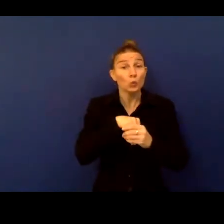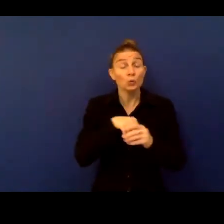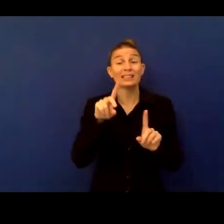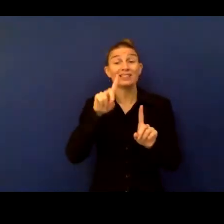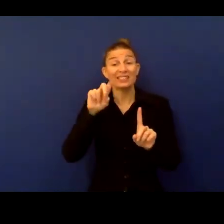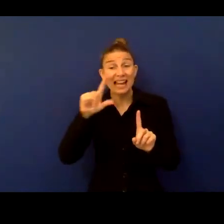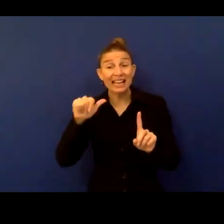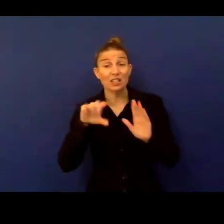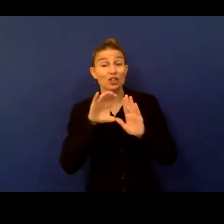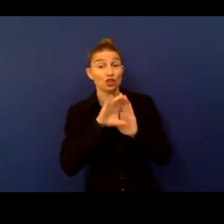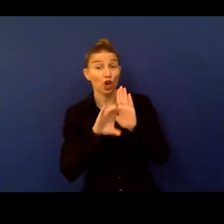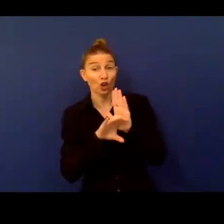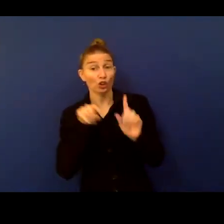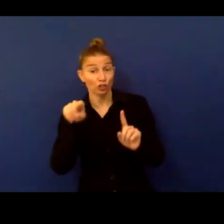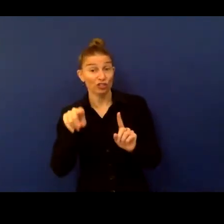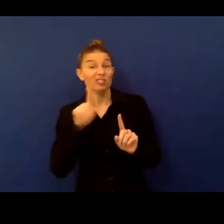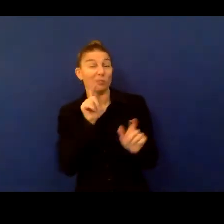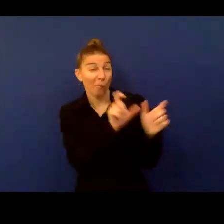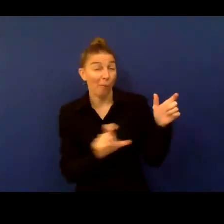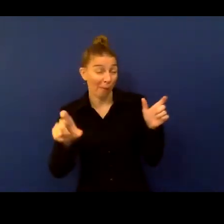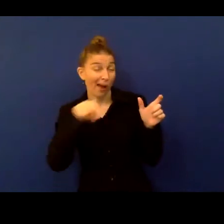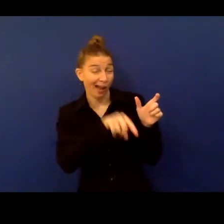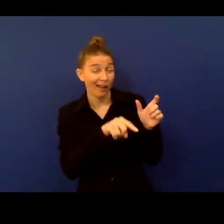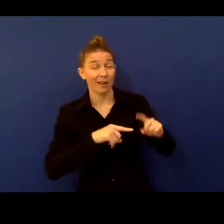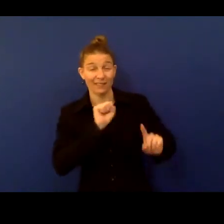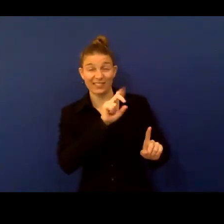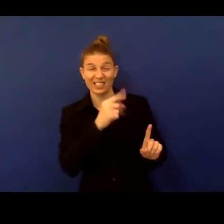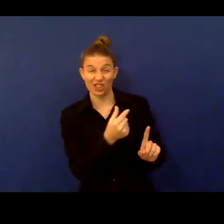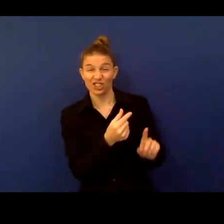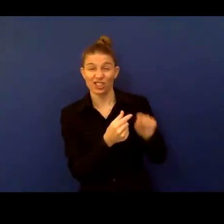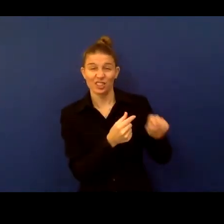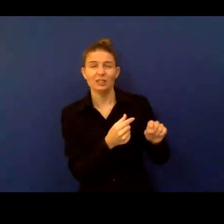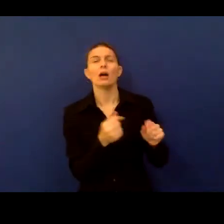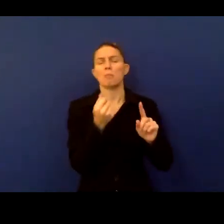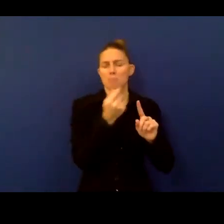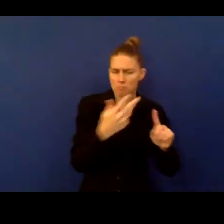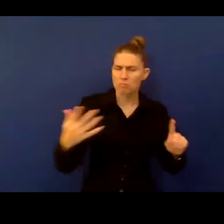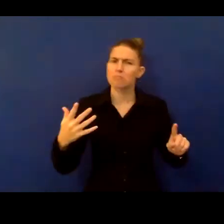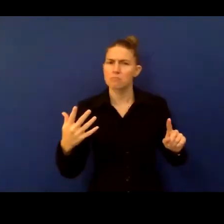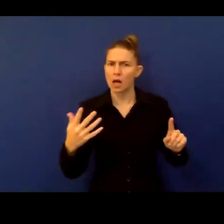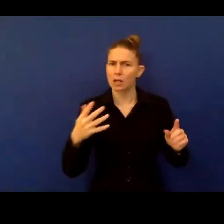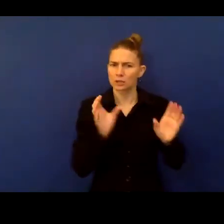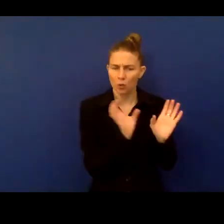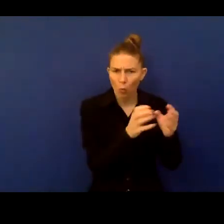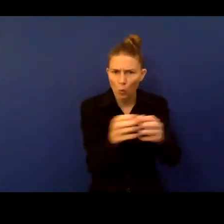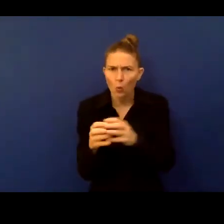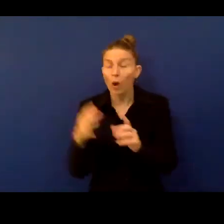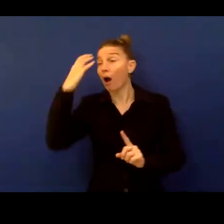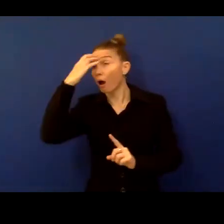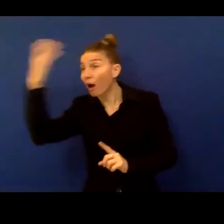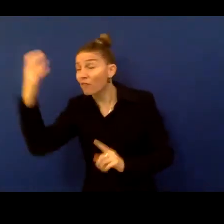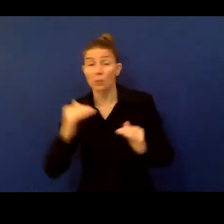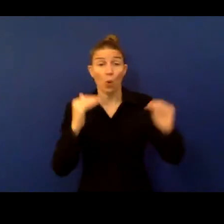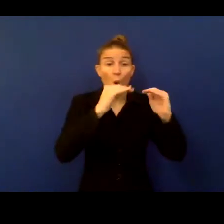partnership for sustainable development data, is a multi stakeholder initiative working with governments and organizations to advance